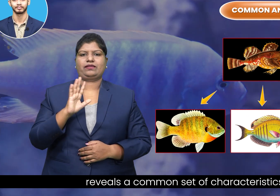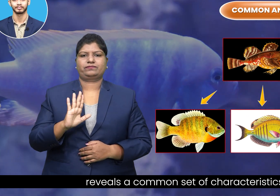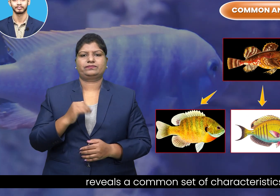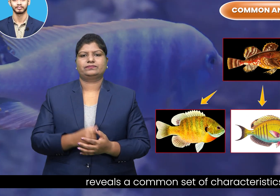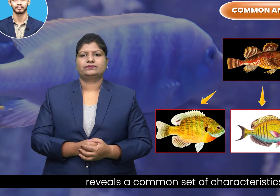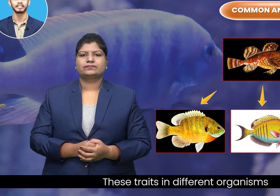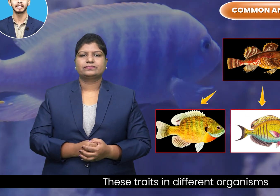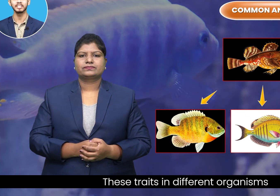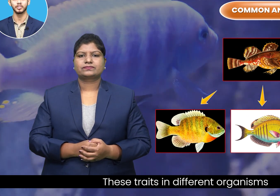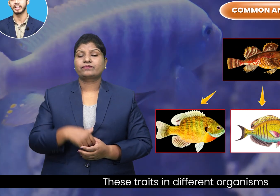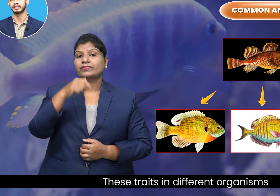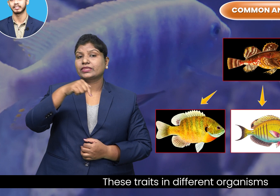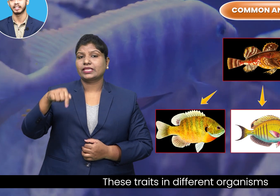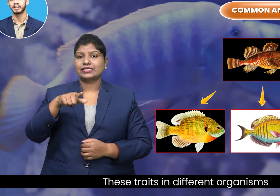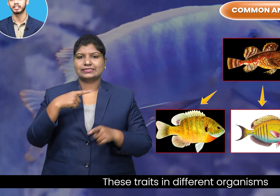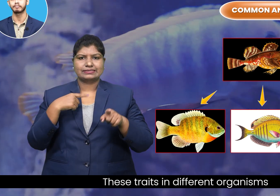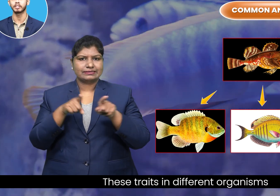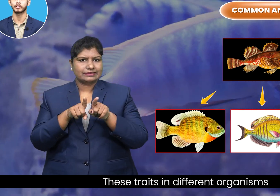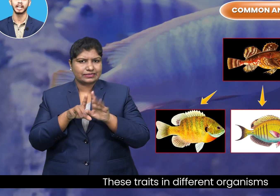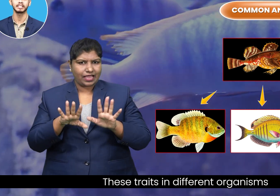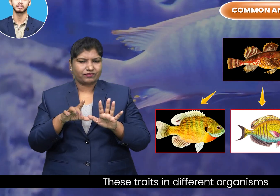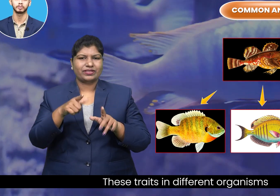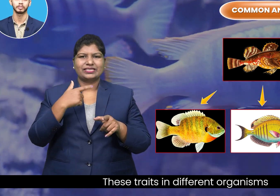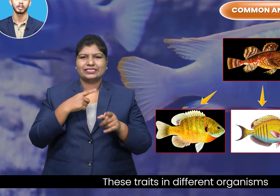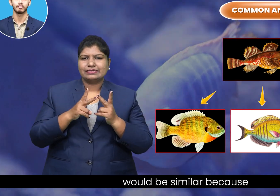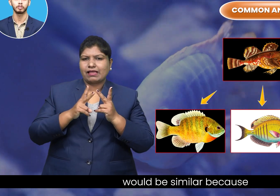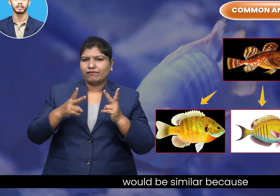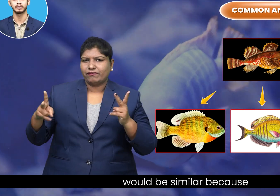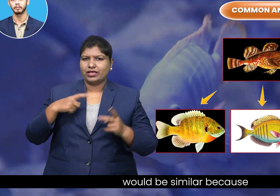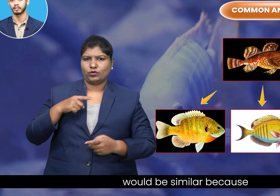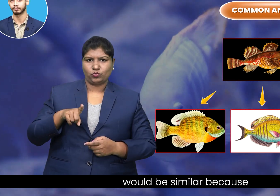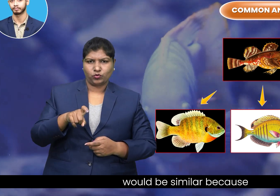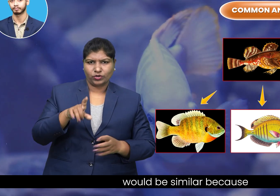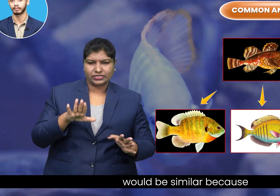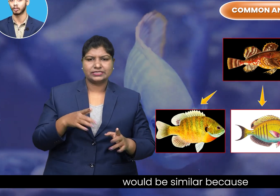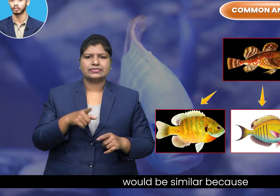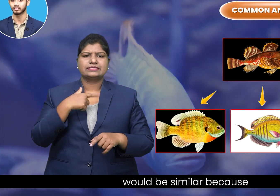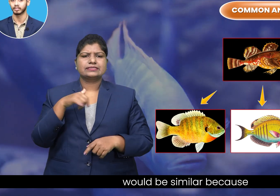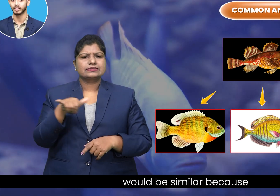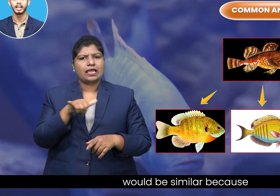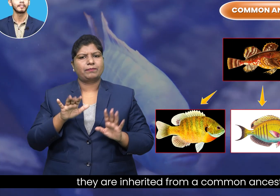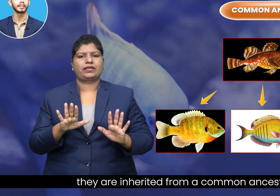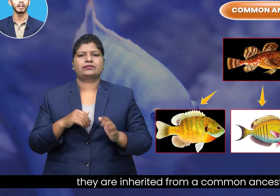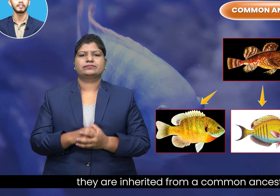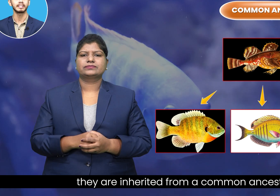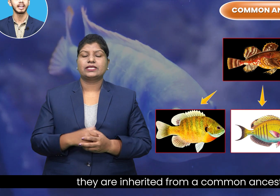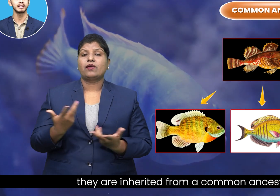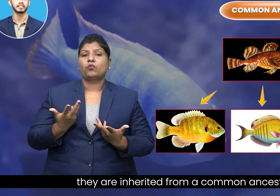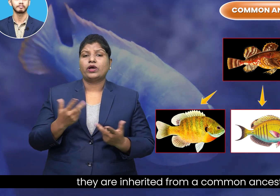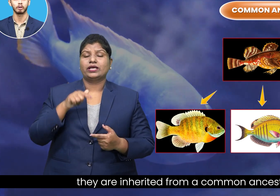These traits in different organisms would be similar because they are inherited from